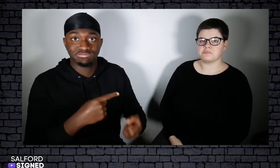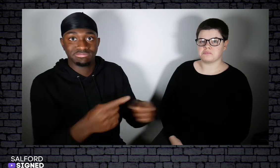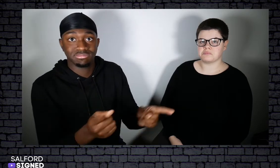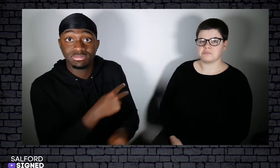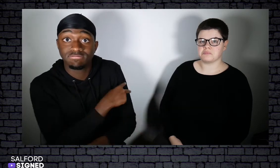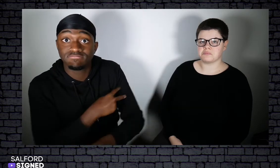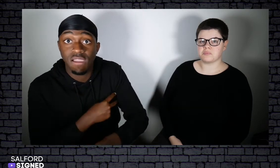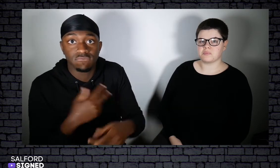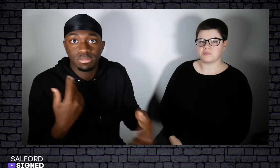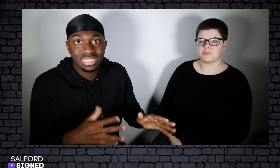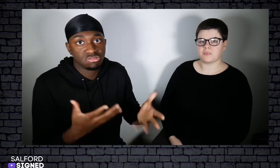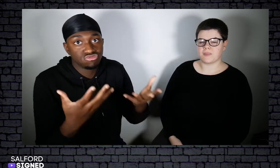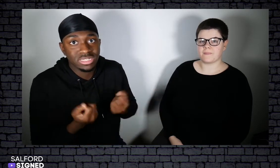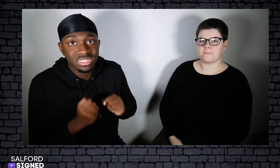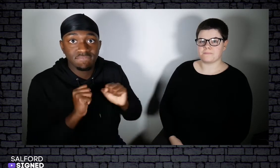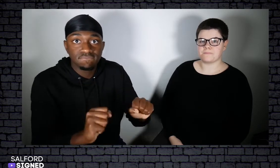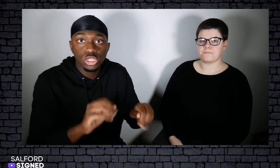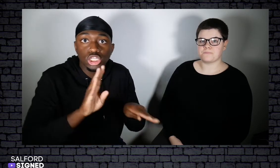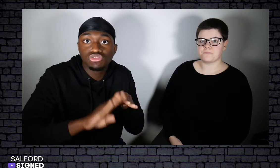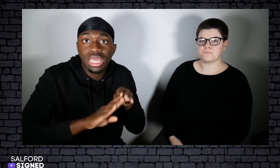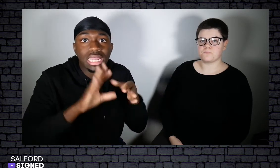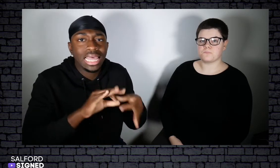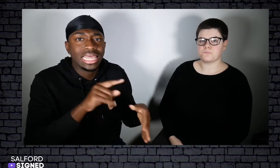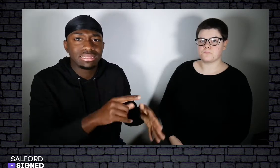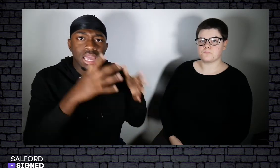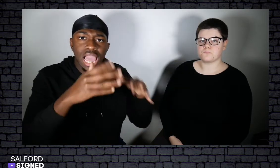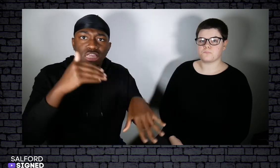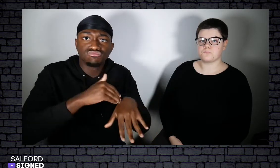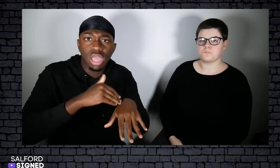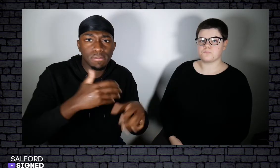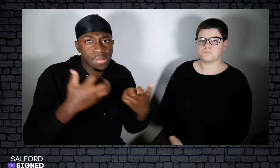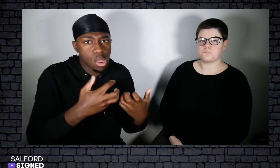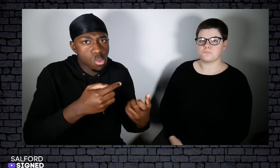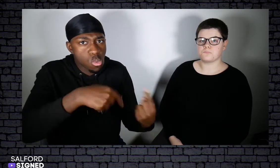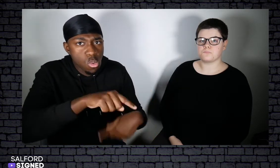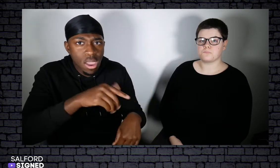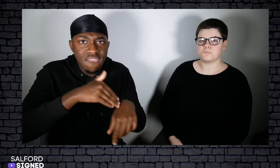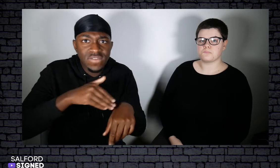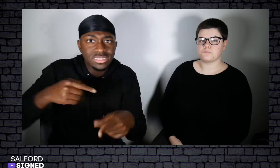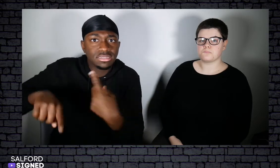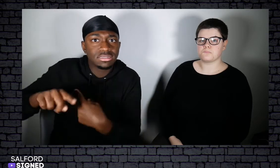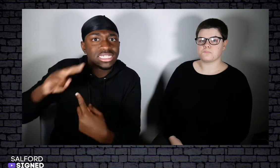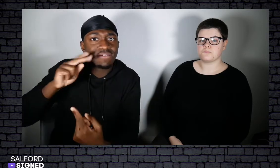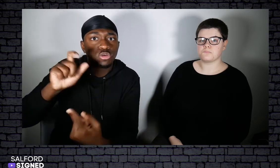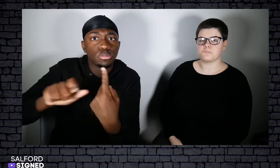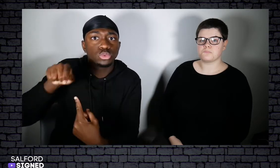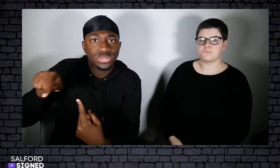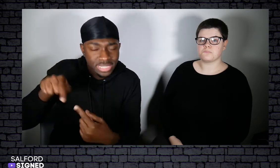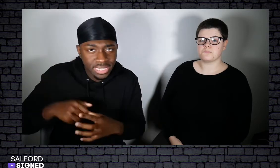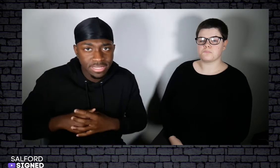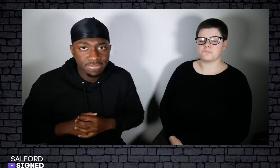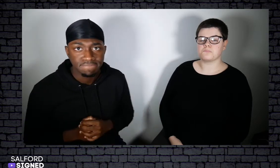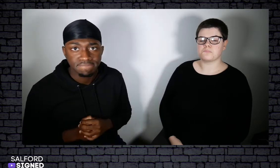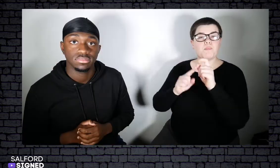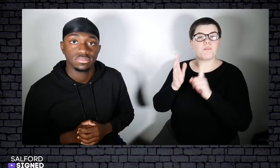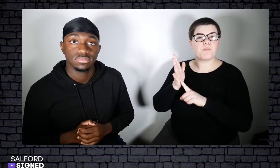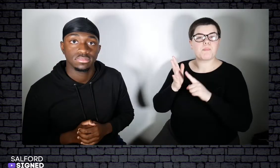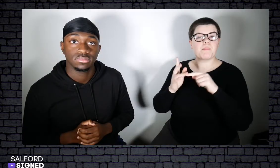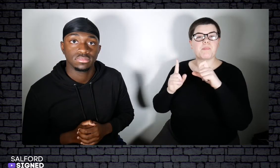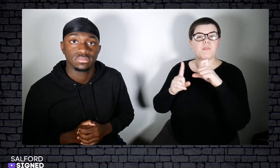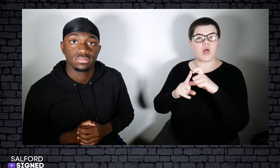The staff have all received training in relation to hate crime and how it affects the deaf community.